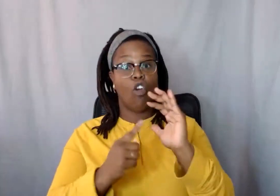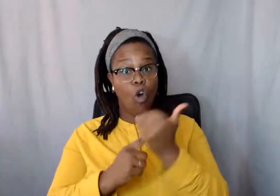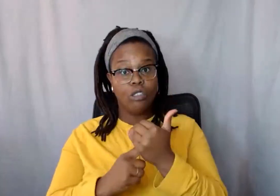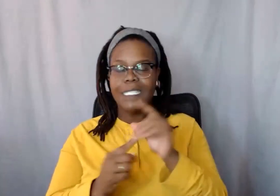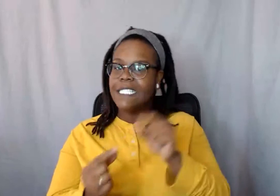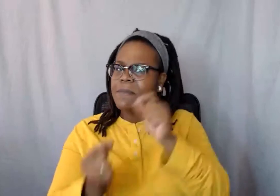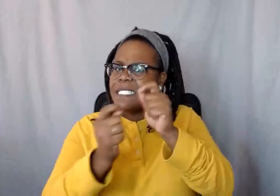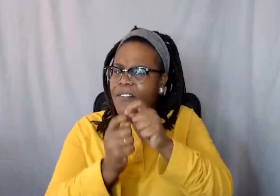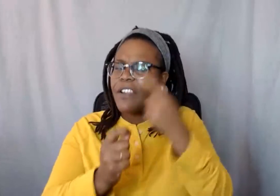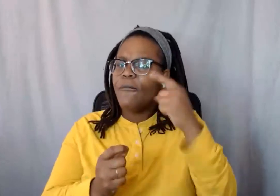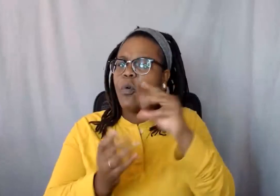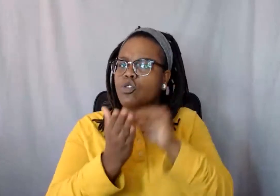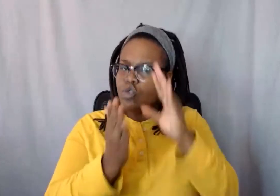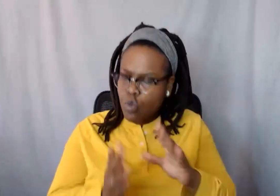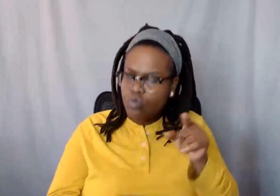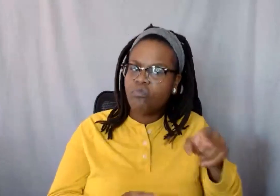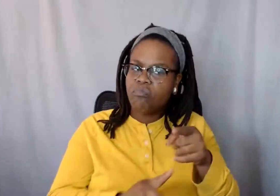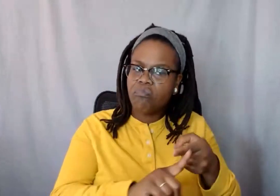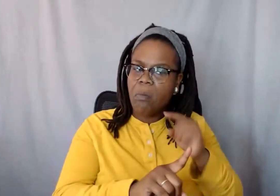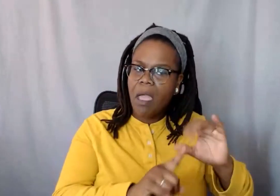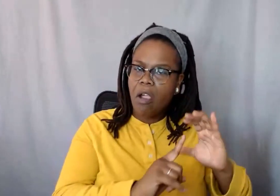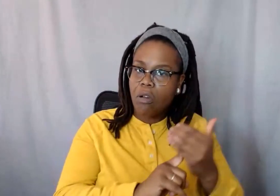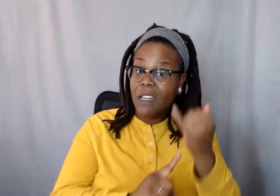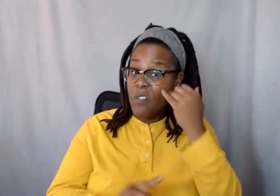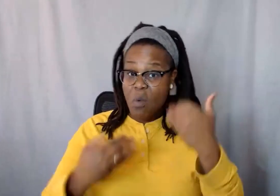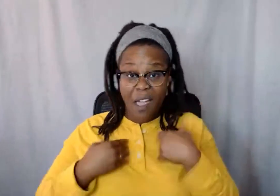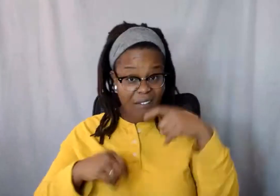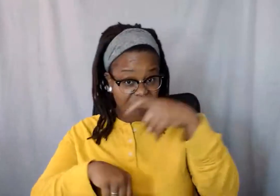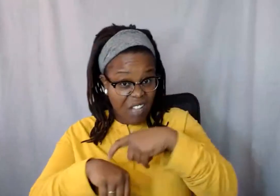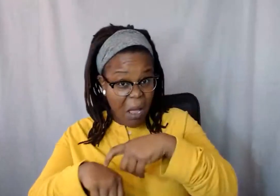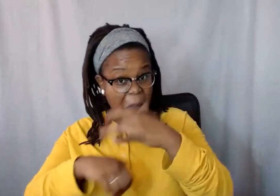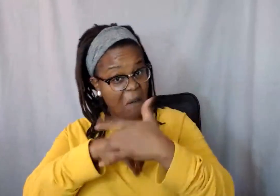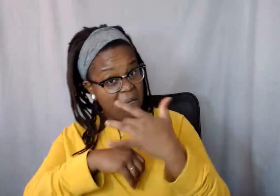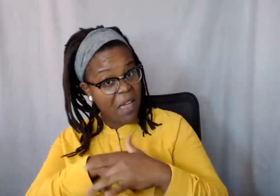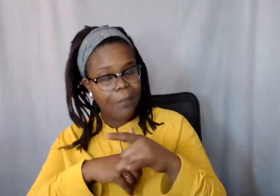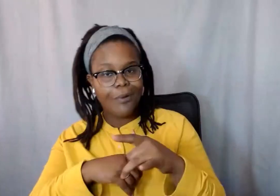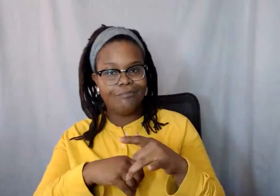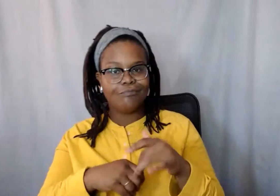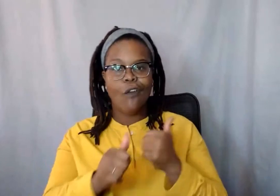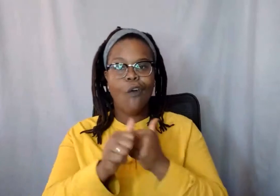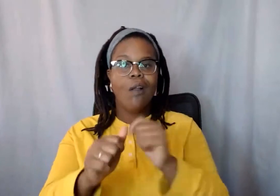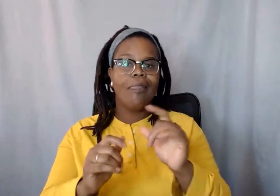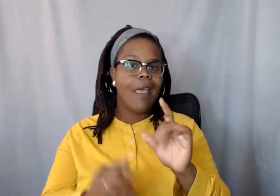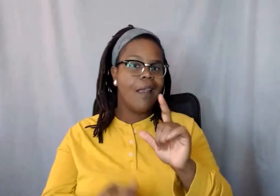from that. So if you have availability, follow the link and register. And,